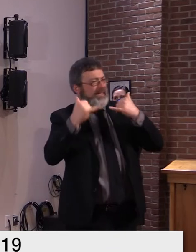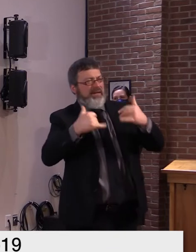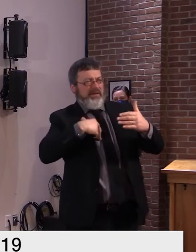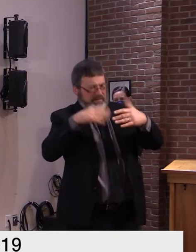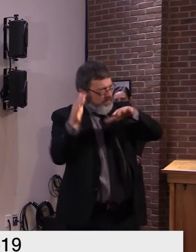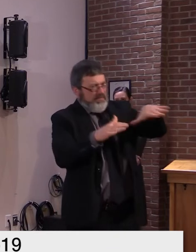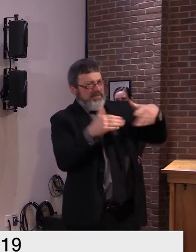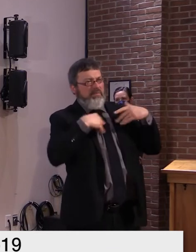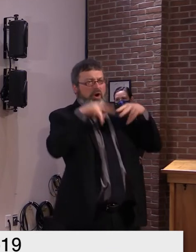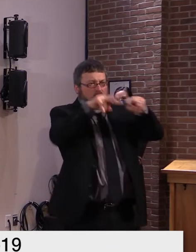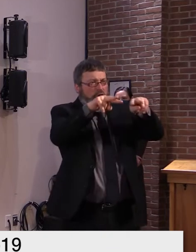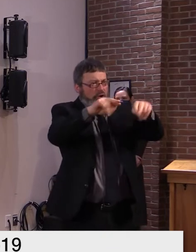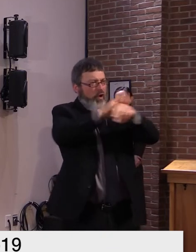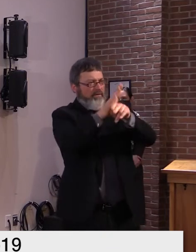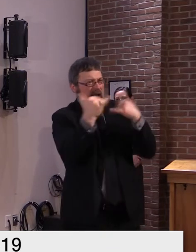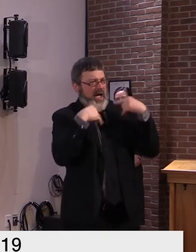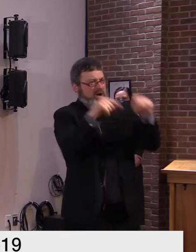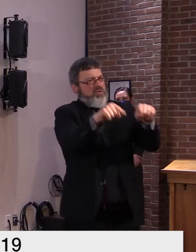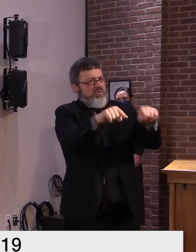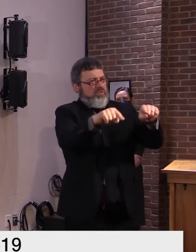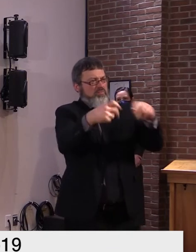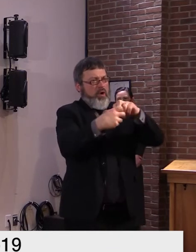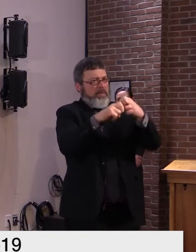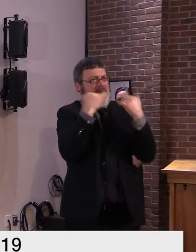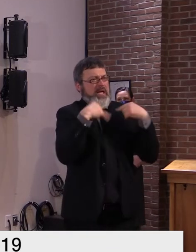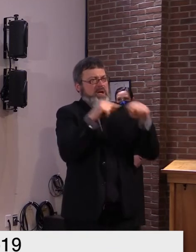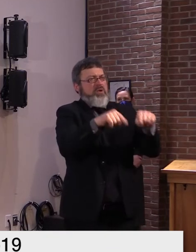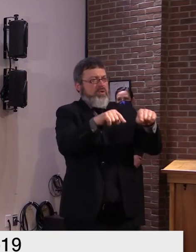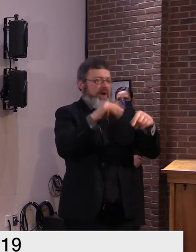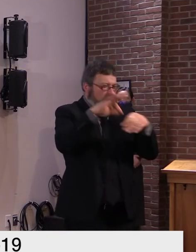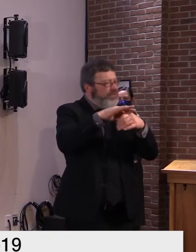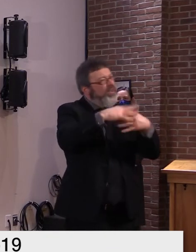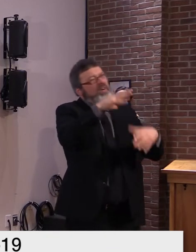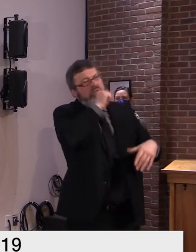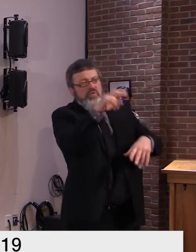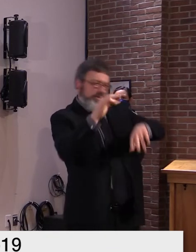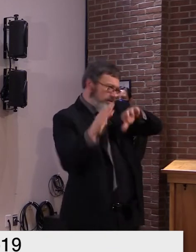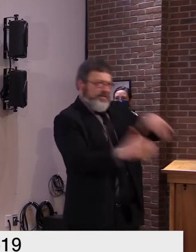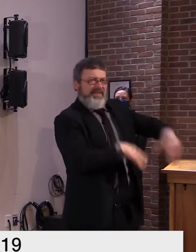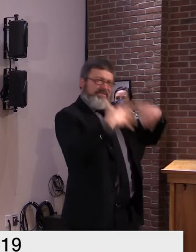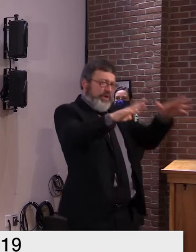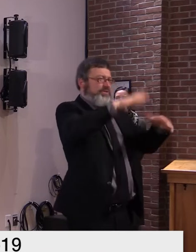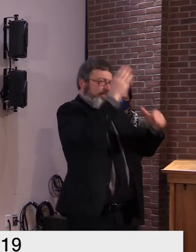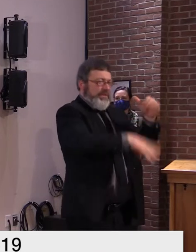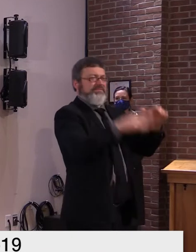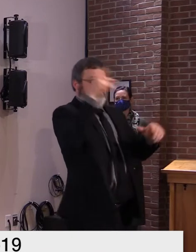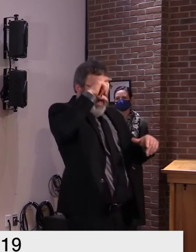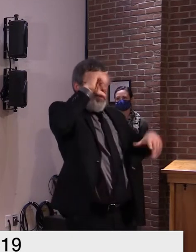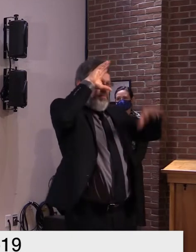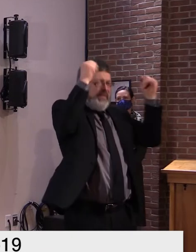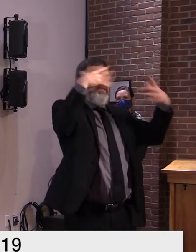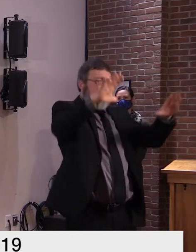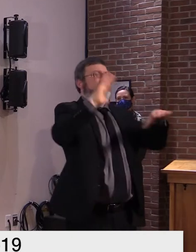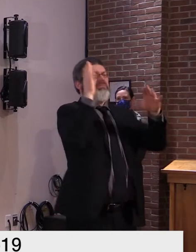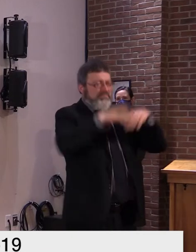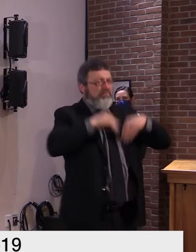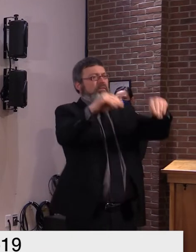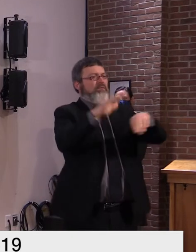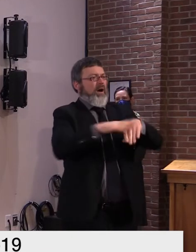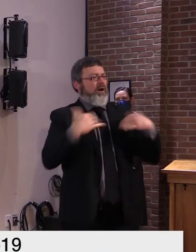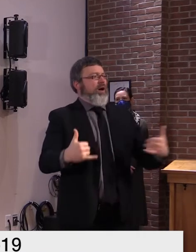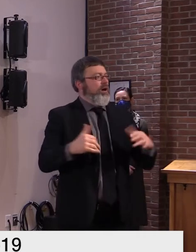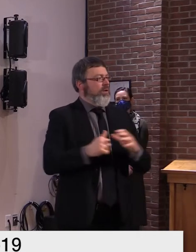and it seems as though others are trying to take our focus away from that when we need to be focused on this i mean when you have